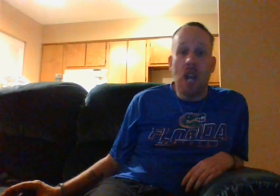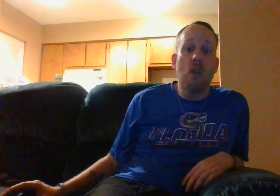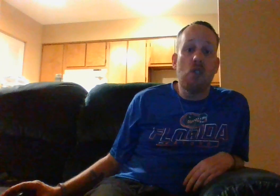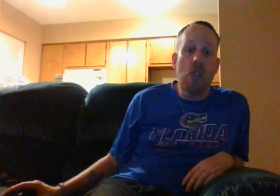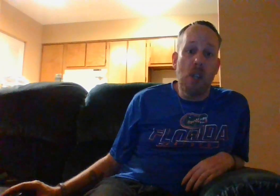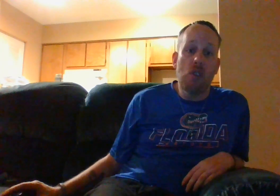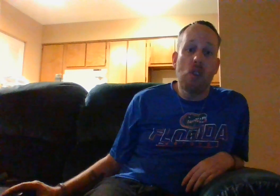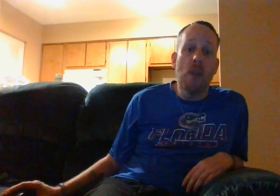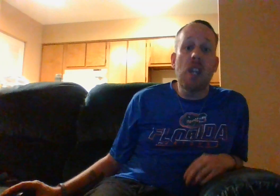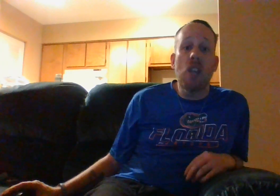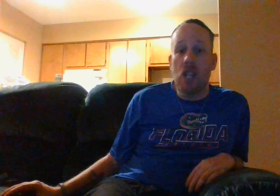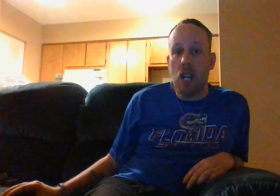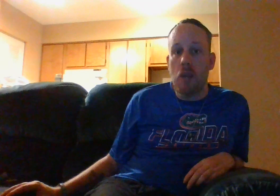email stay close love you guys take care